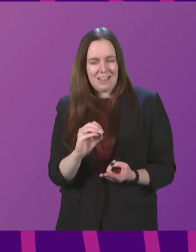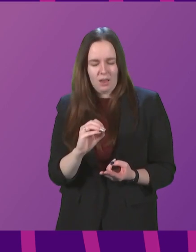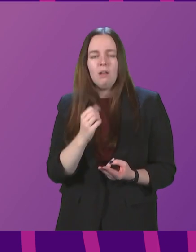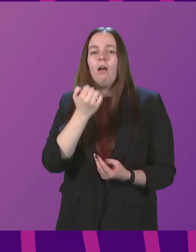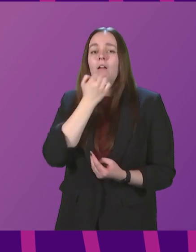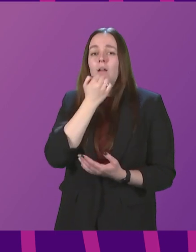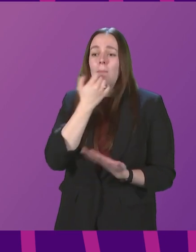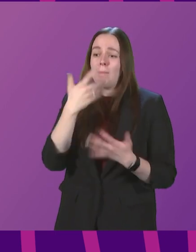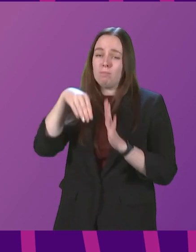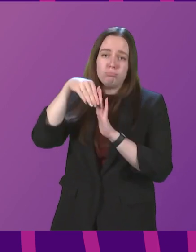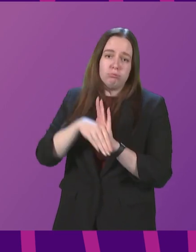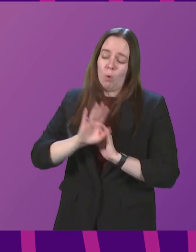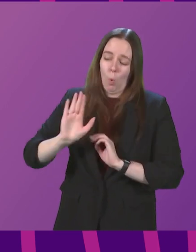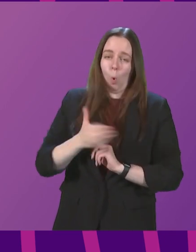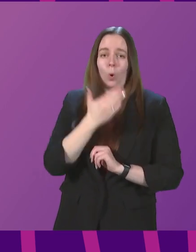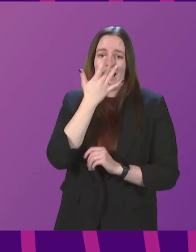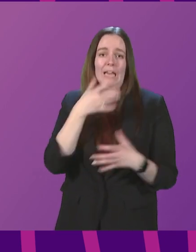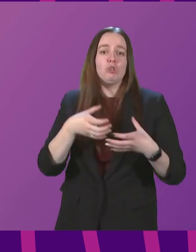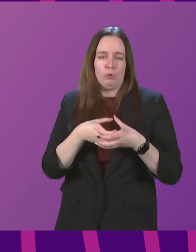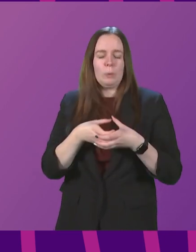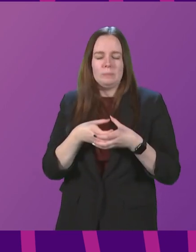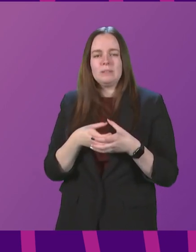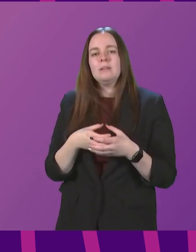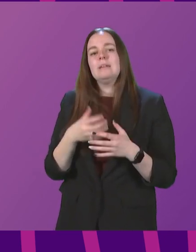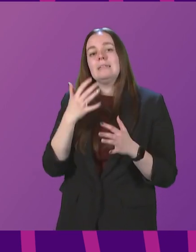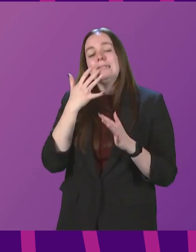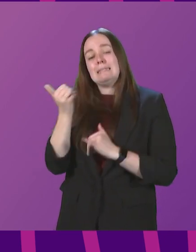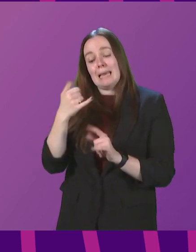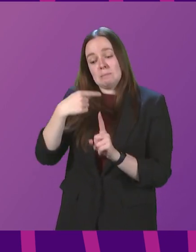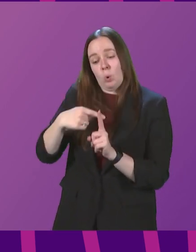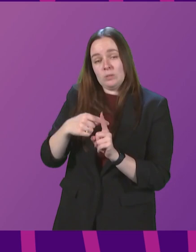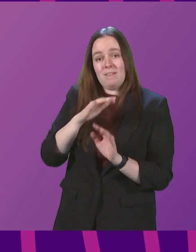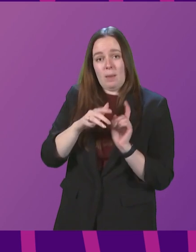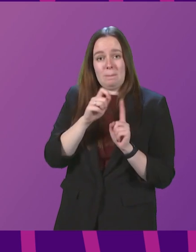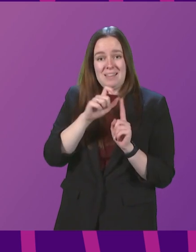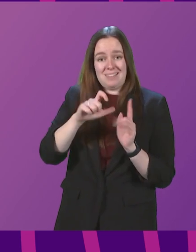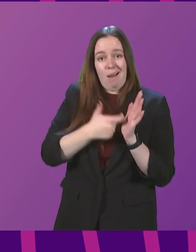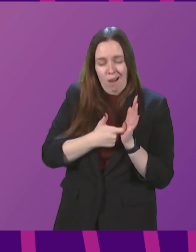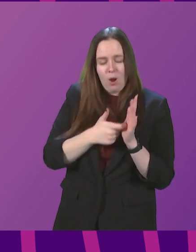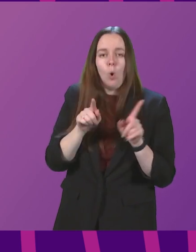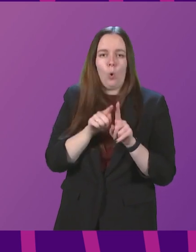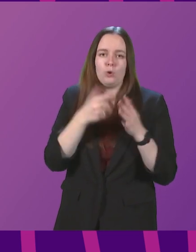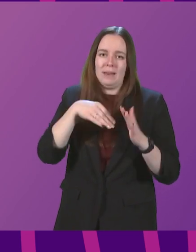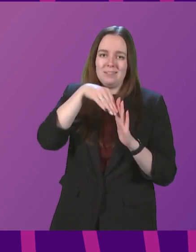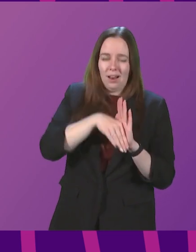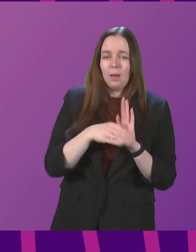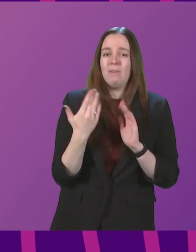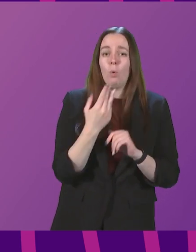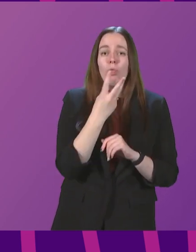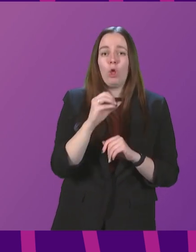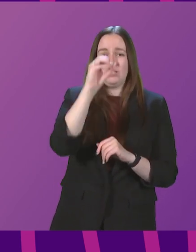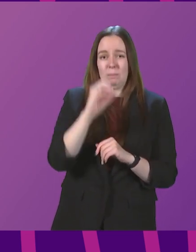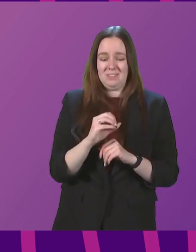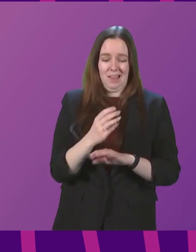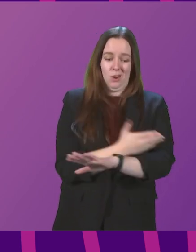have fallen across all age groups. Test positivity in PCR tests has also declined from almost 30 per cent